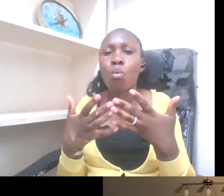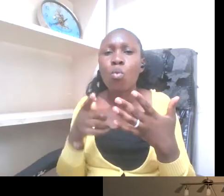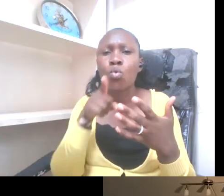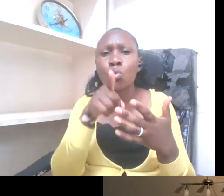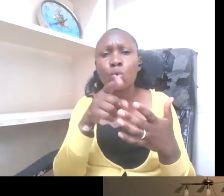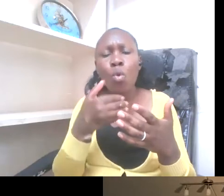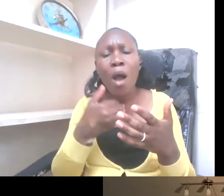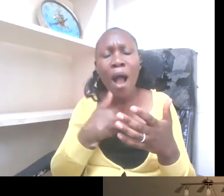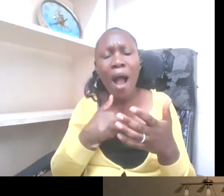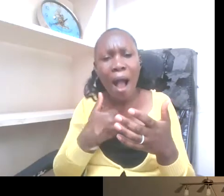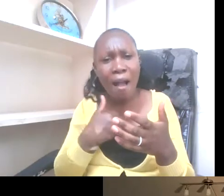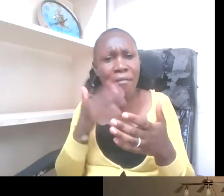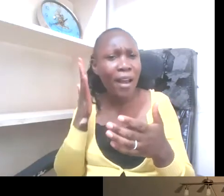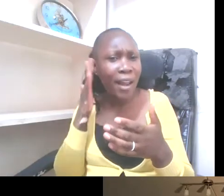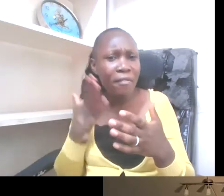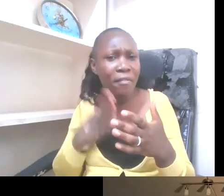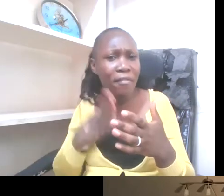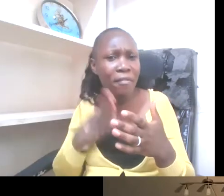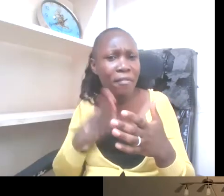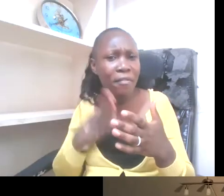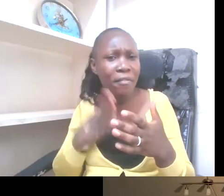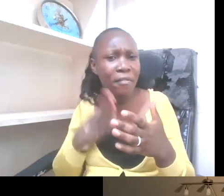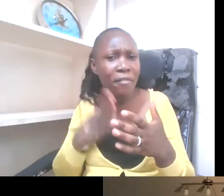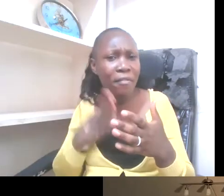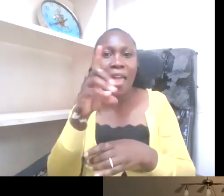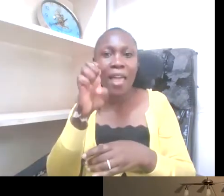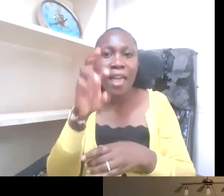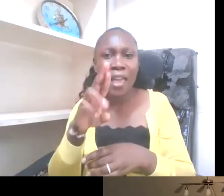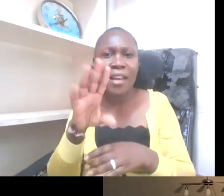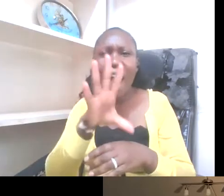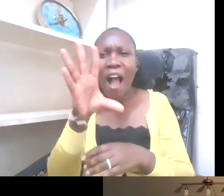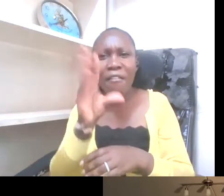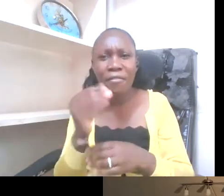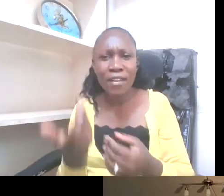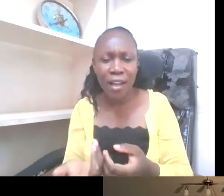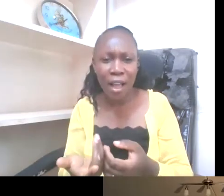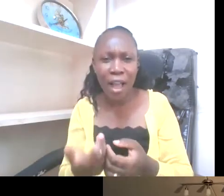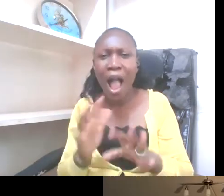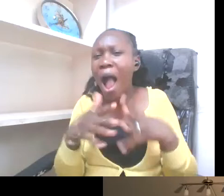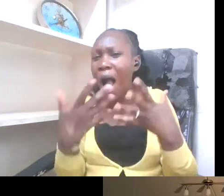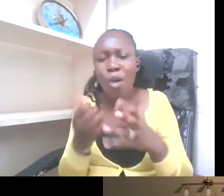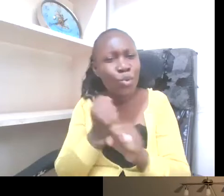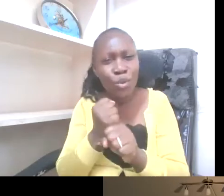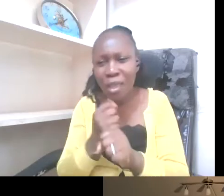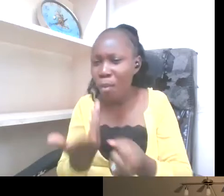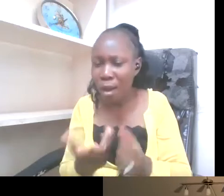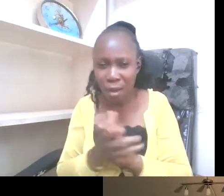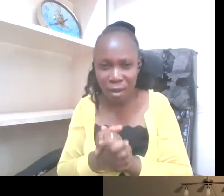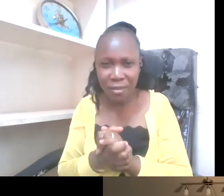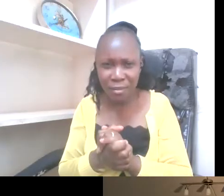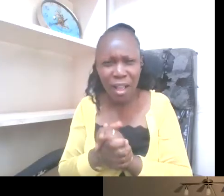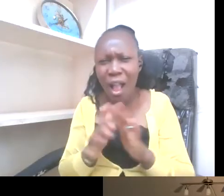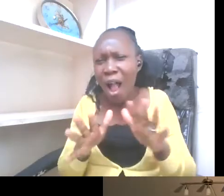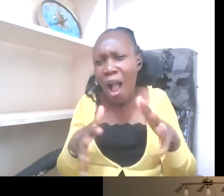community? And how is the collaboration there? What's the typical engagement interaction